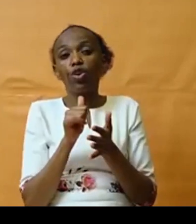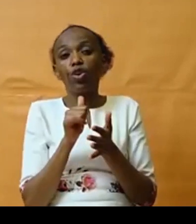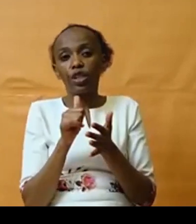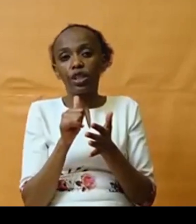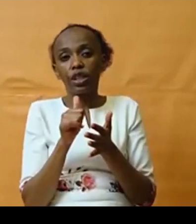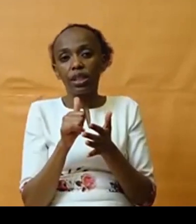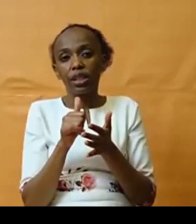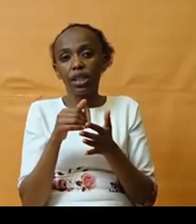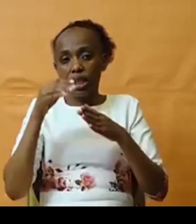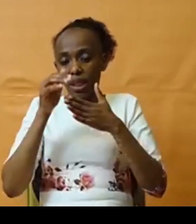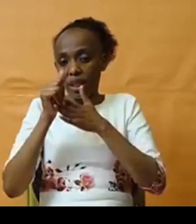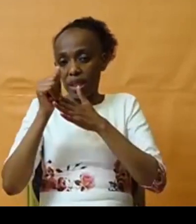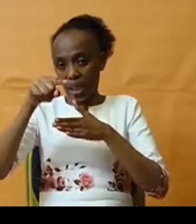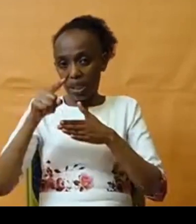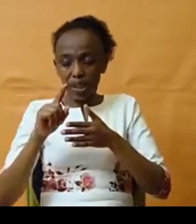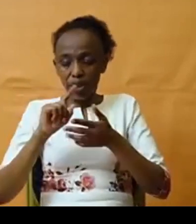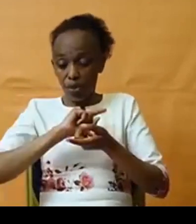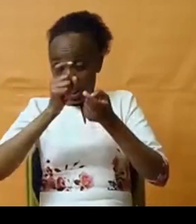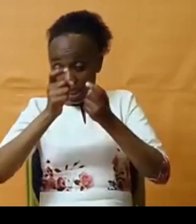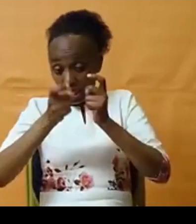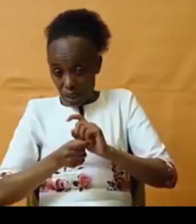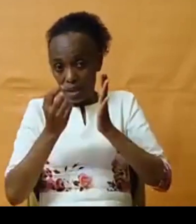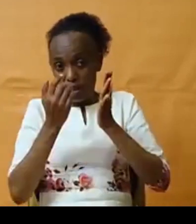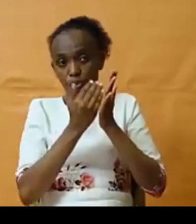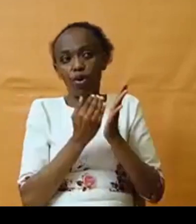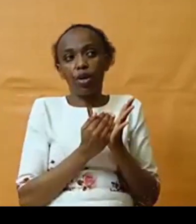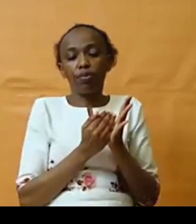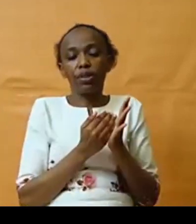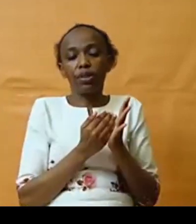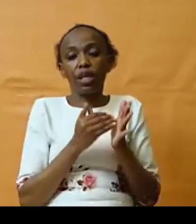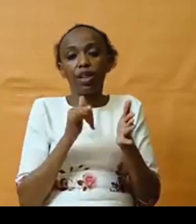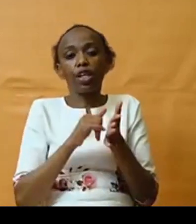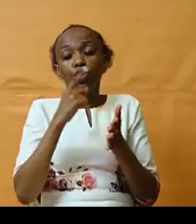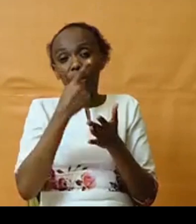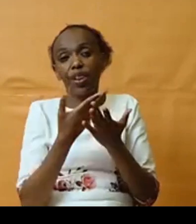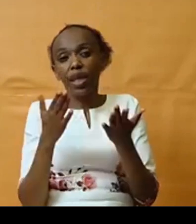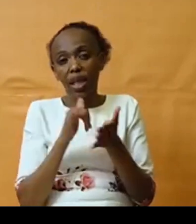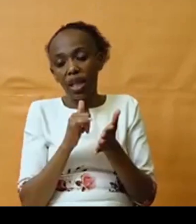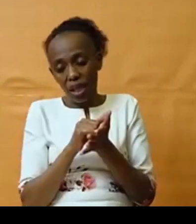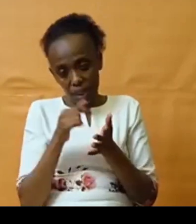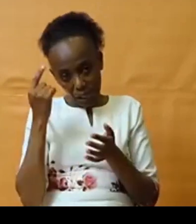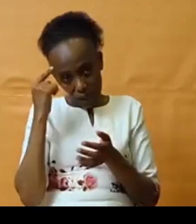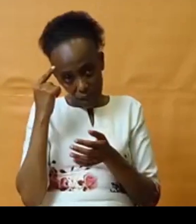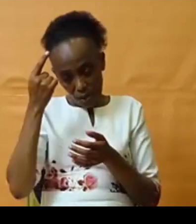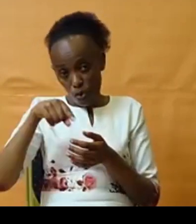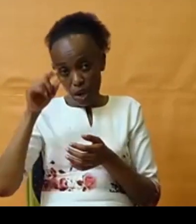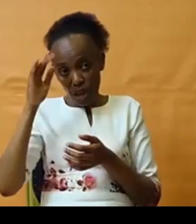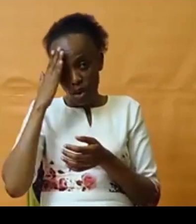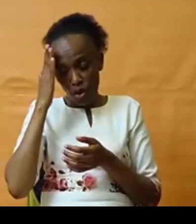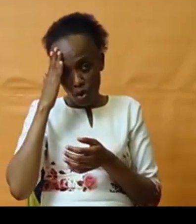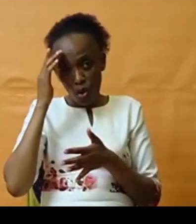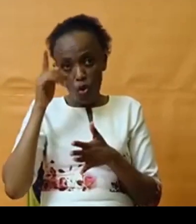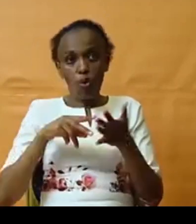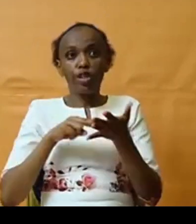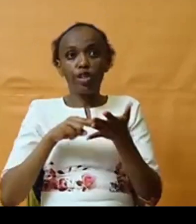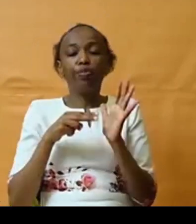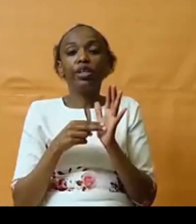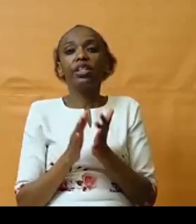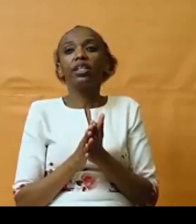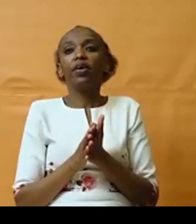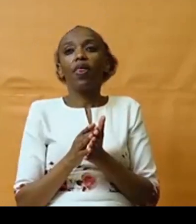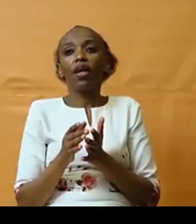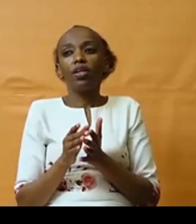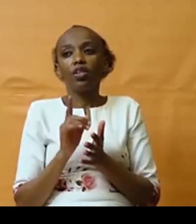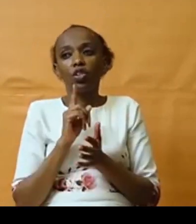structural adjustment programs. And this is one thing that I think we know what that means. So